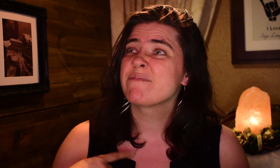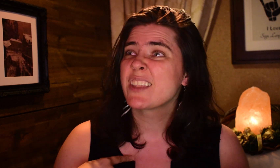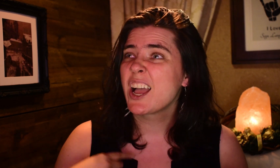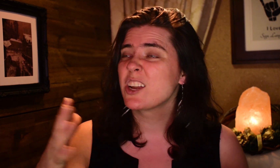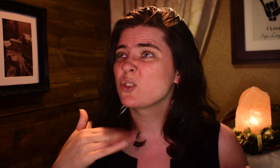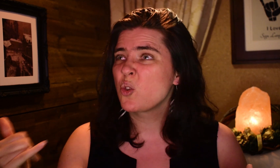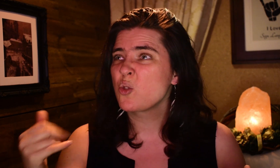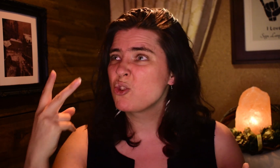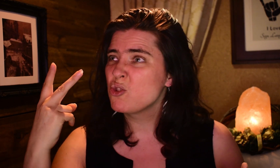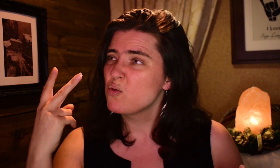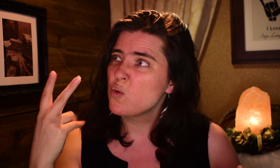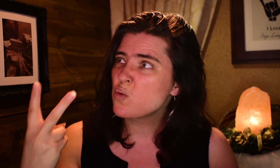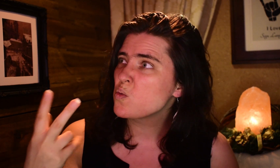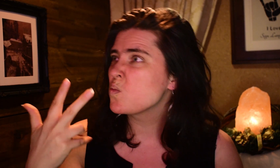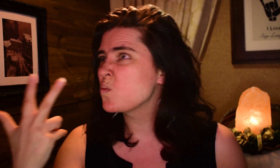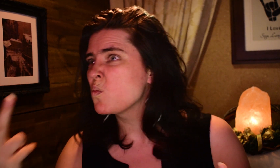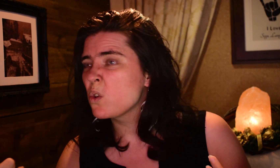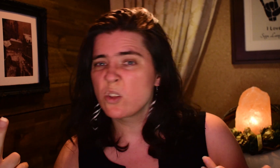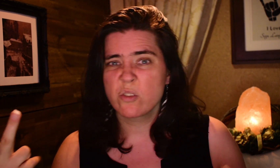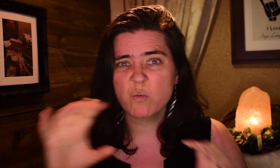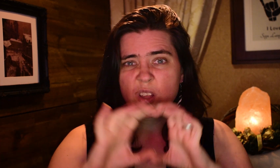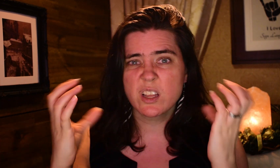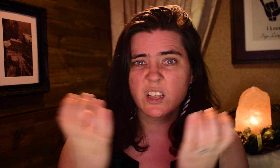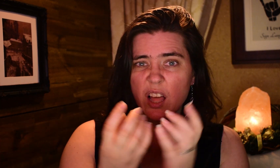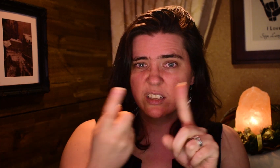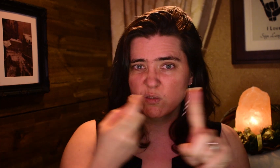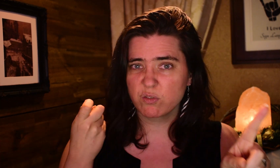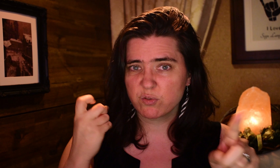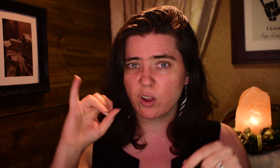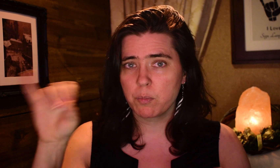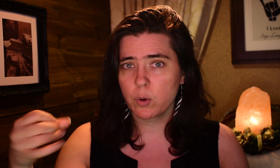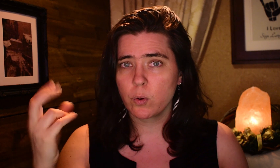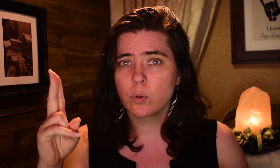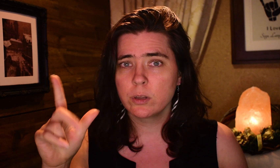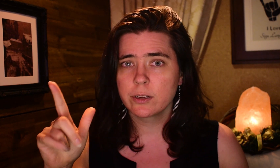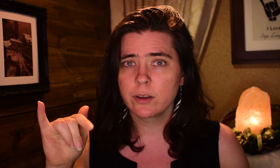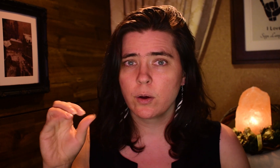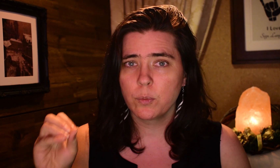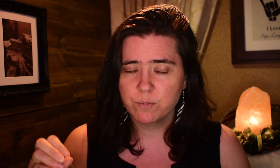I took maybe two or three classes from Julio.